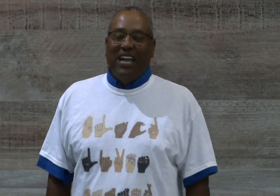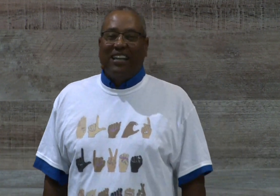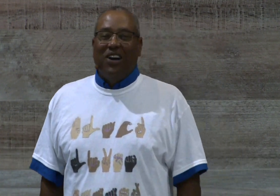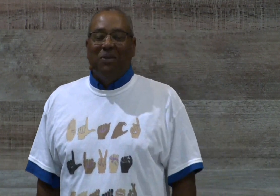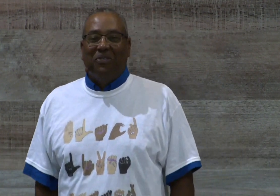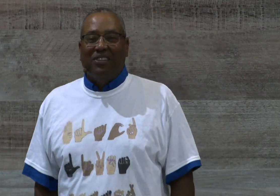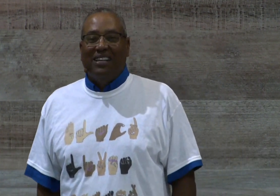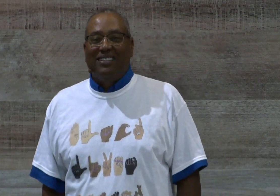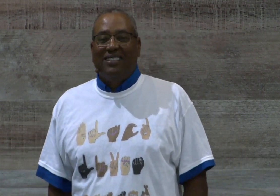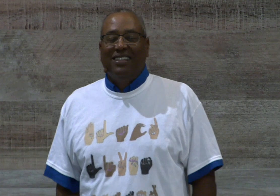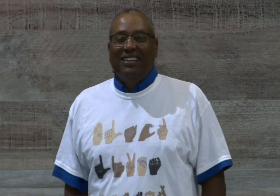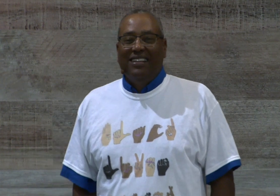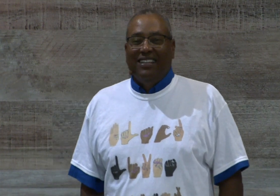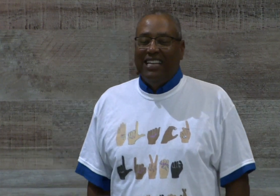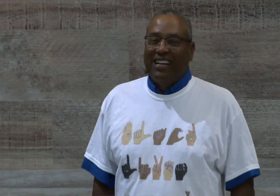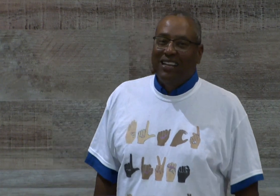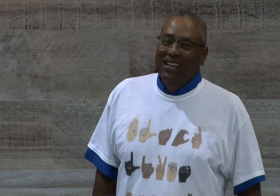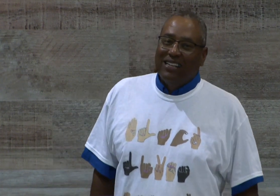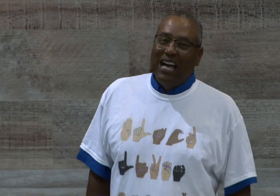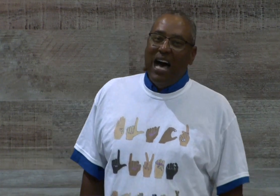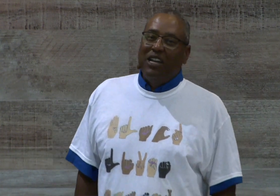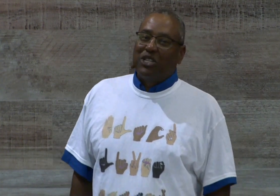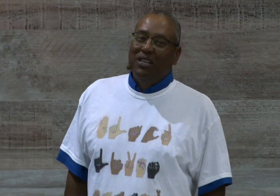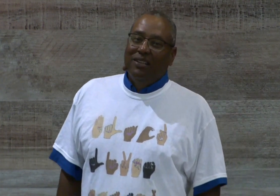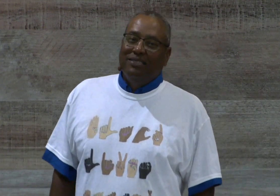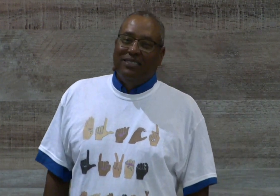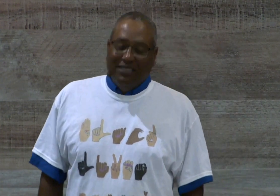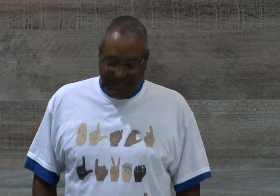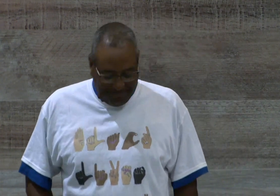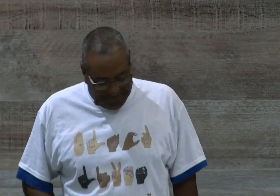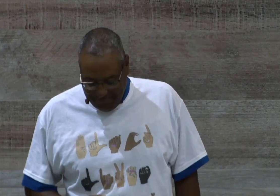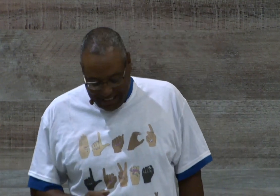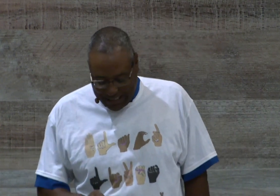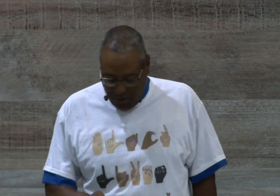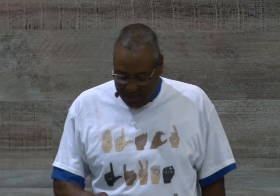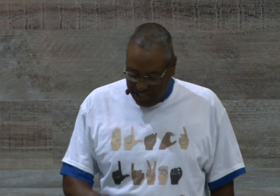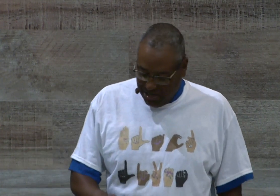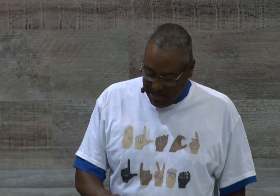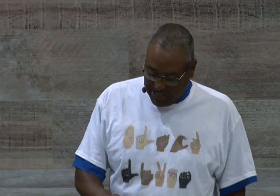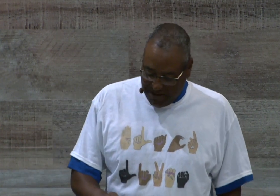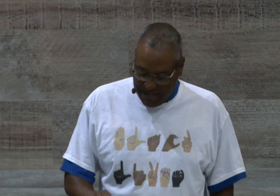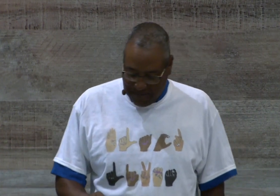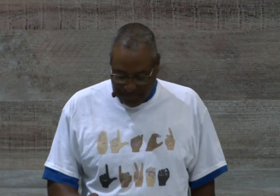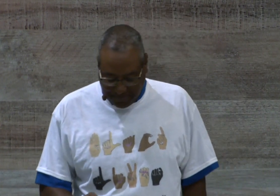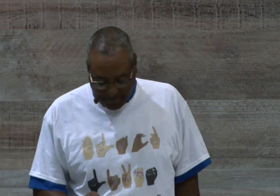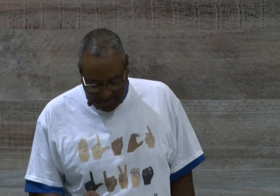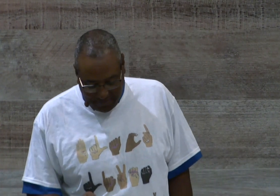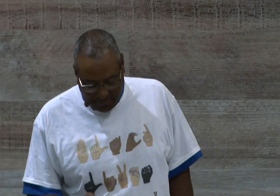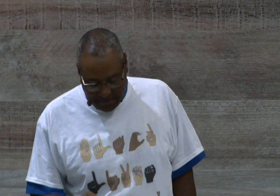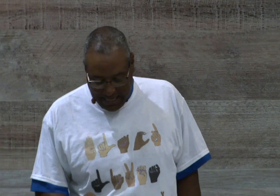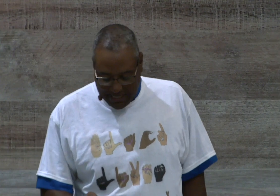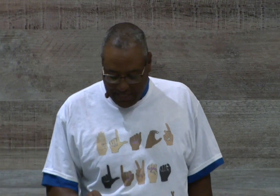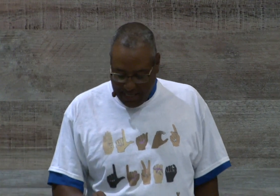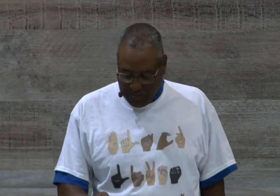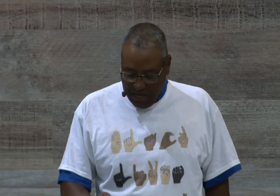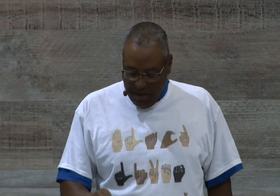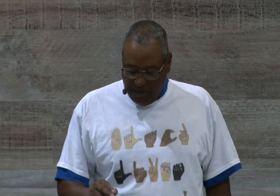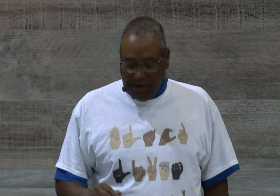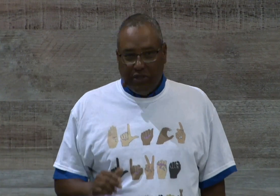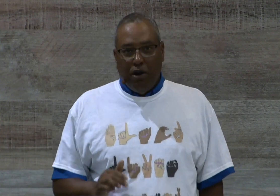go, my friends. Yeah, God is so good to us. Amen? Yes, he is. But there are those